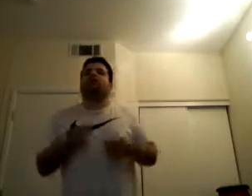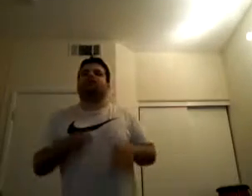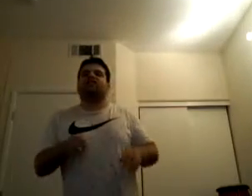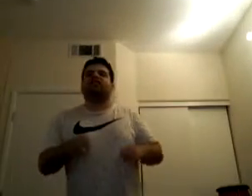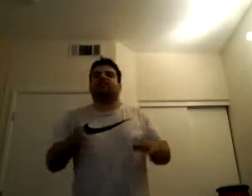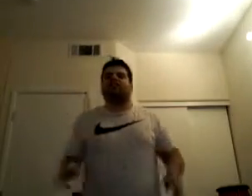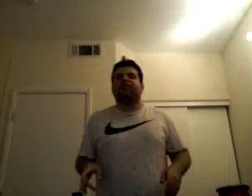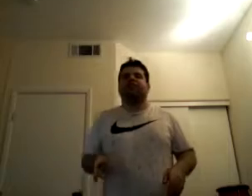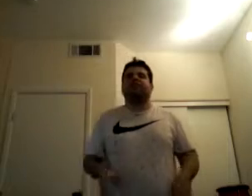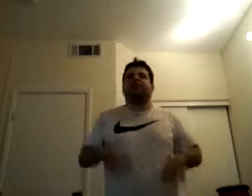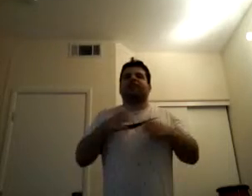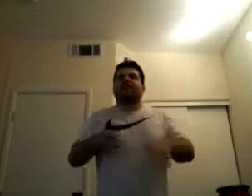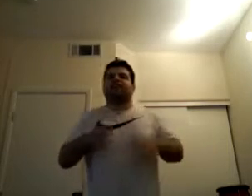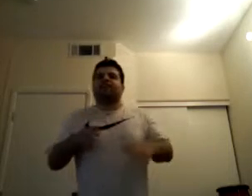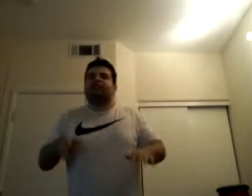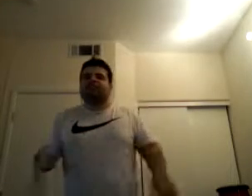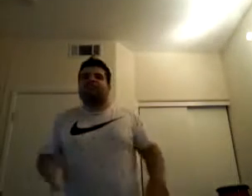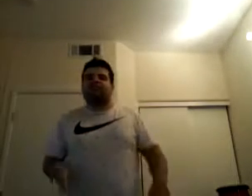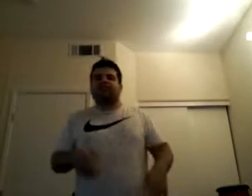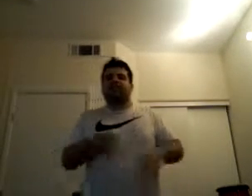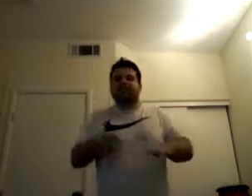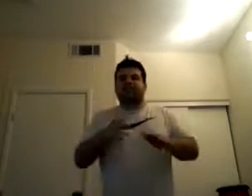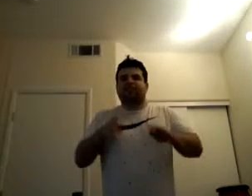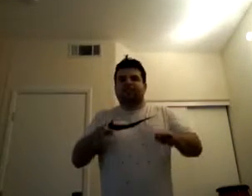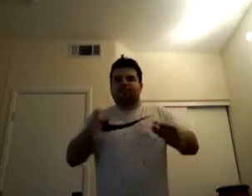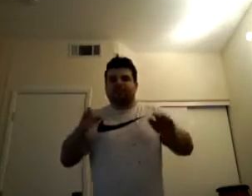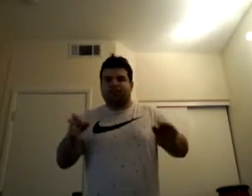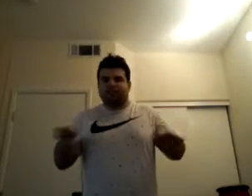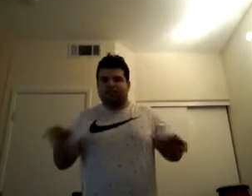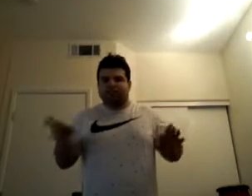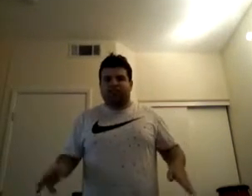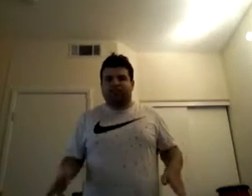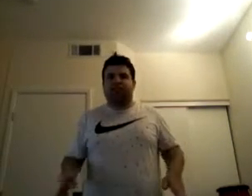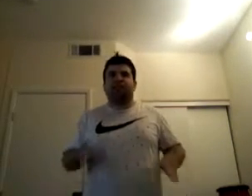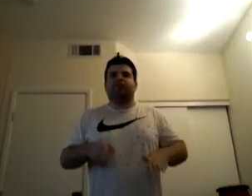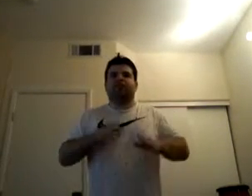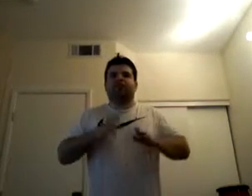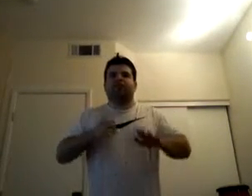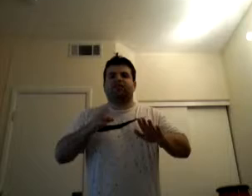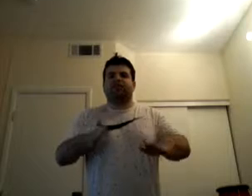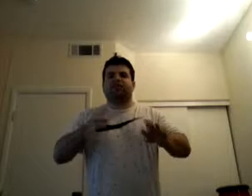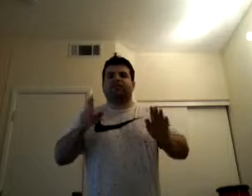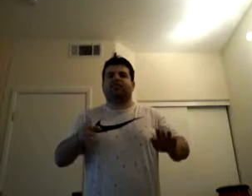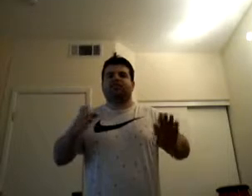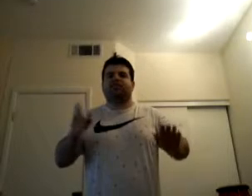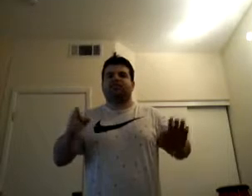supposed to be the way The enemy rushes back into war I cannot take